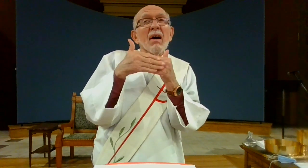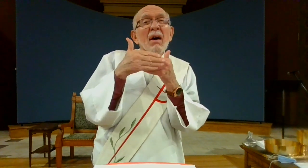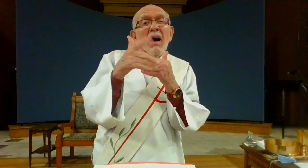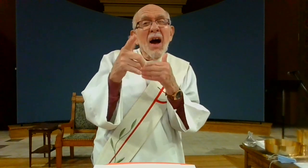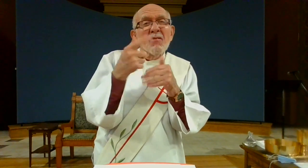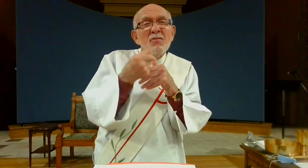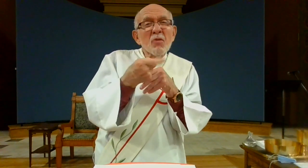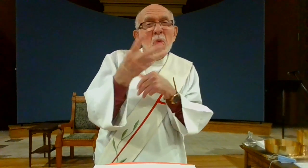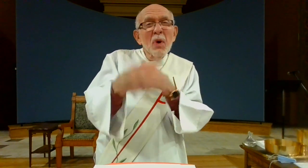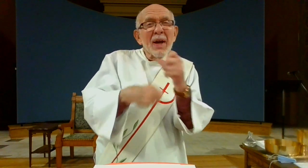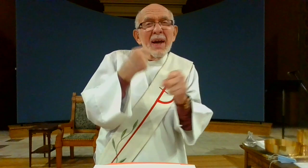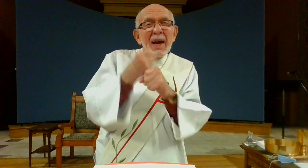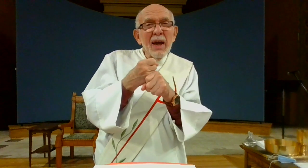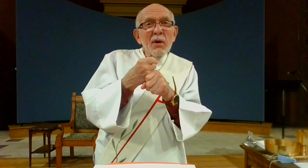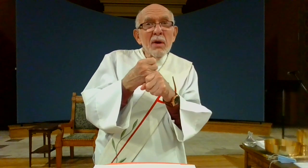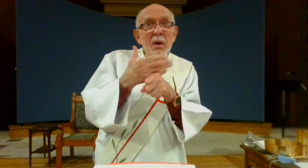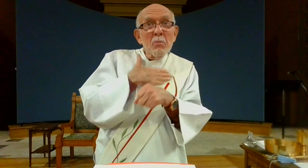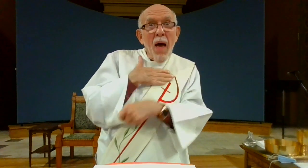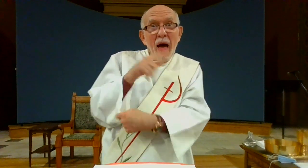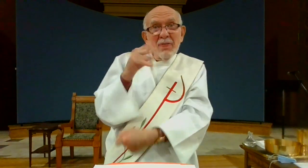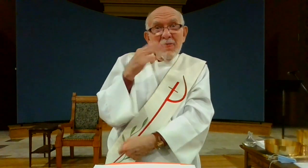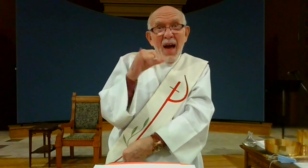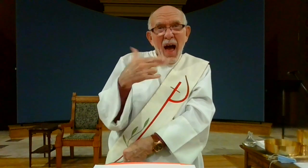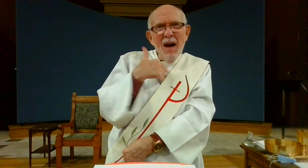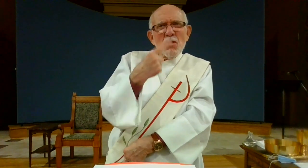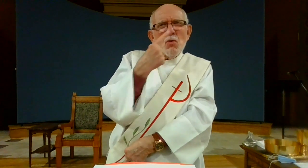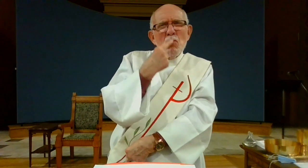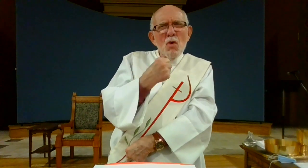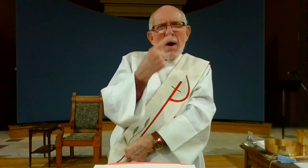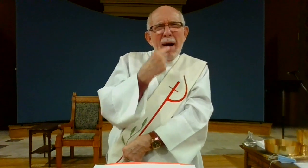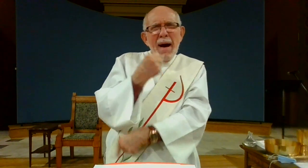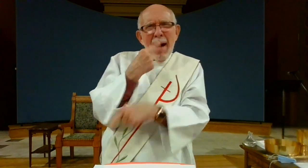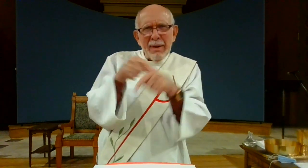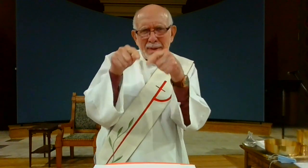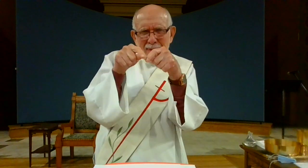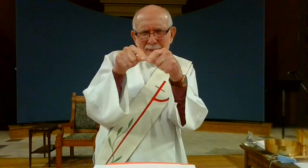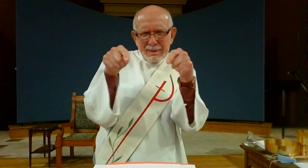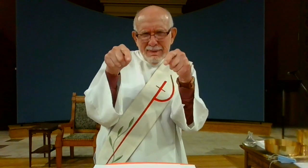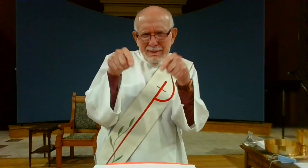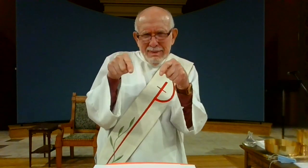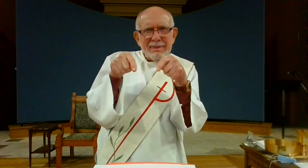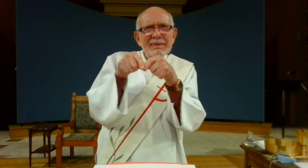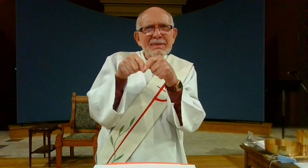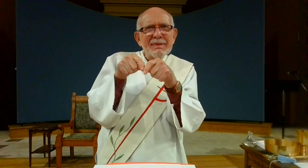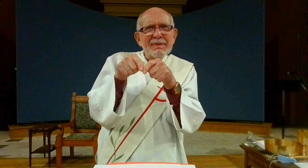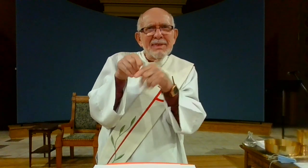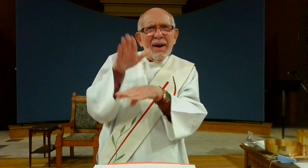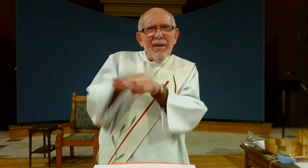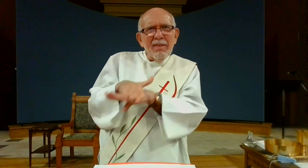area that they worked on For several years part of my thigh had this red square